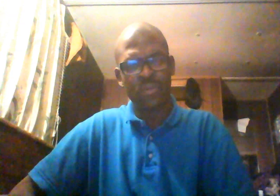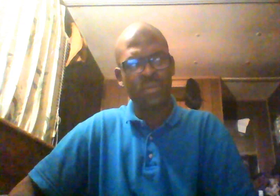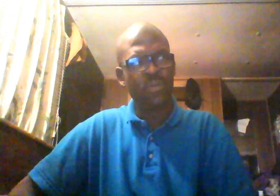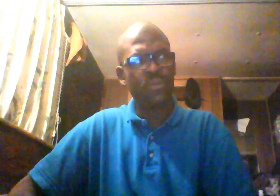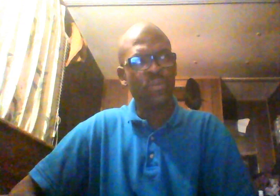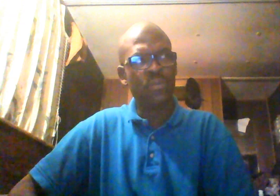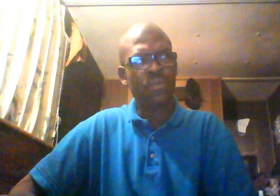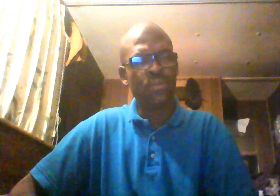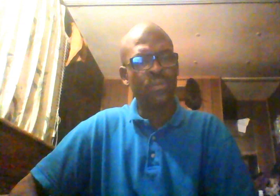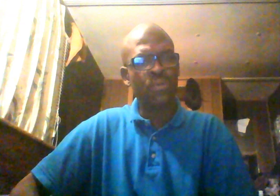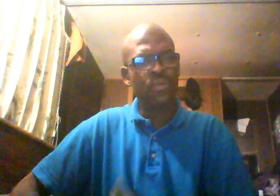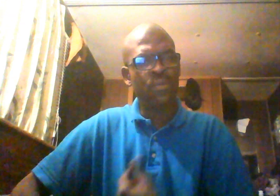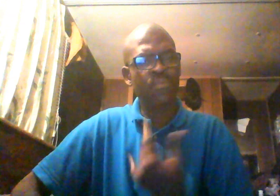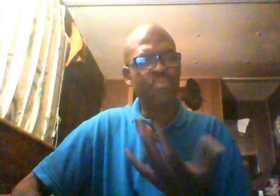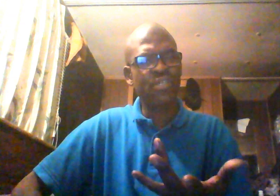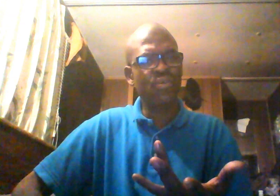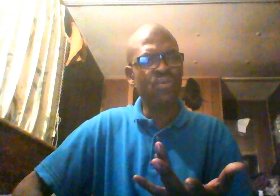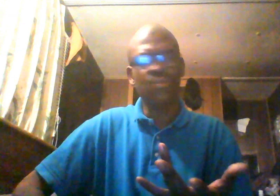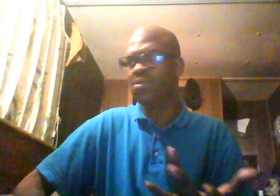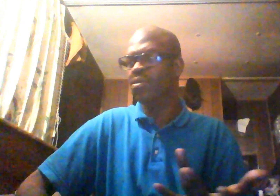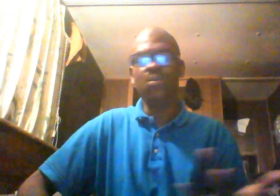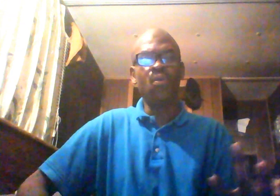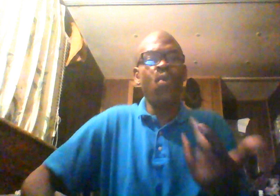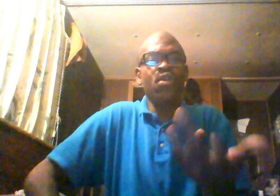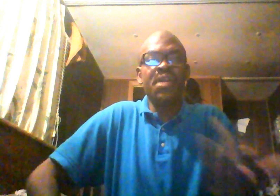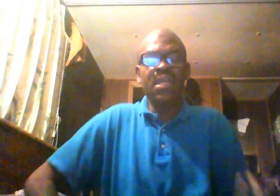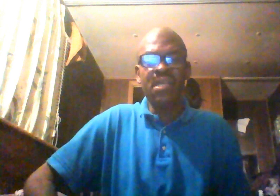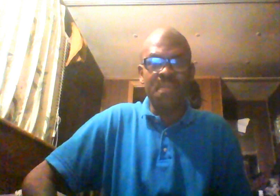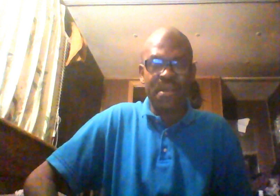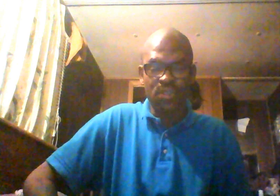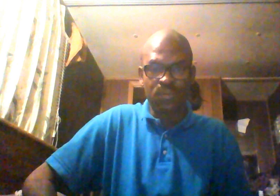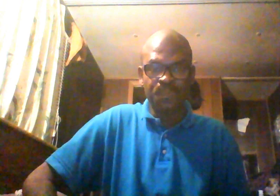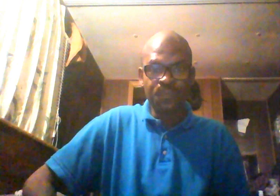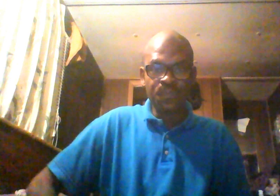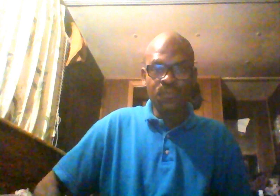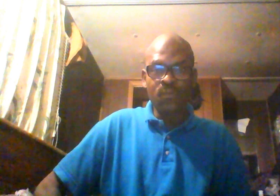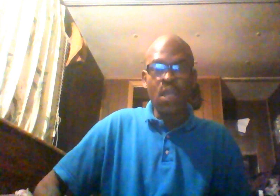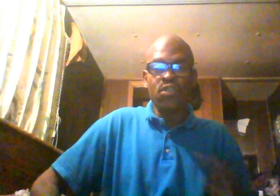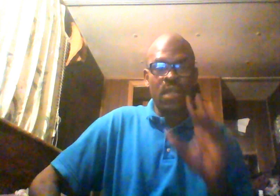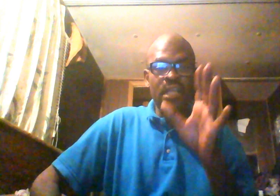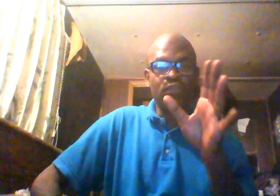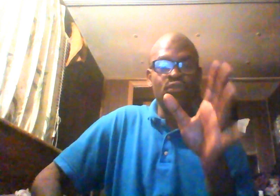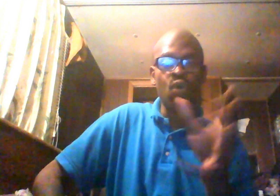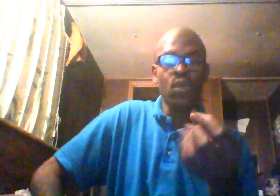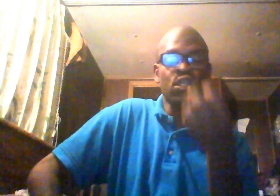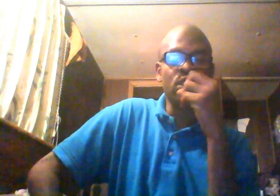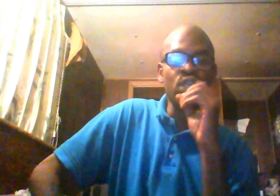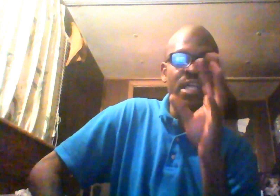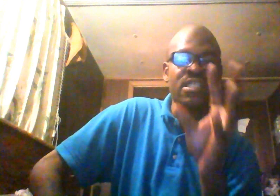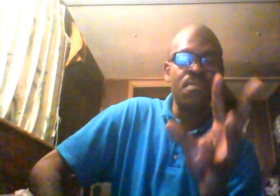bitch, what do you think he thinks about you? So that lets you know she's looking at somebody